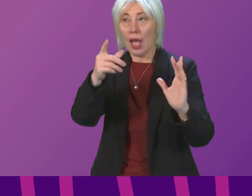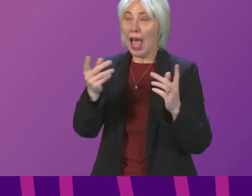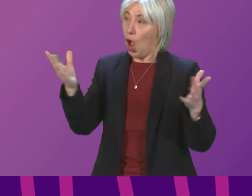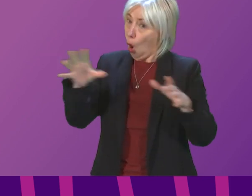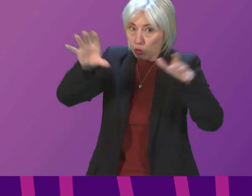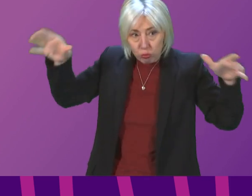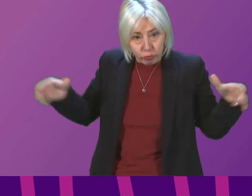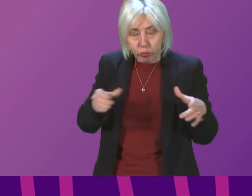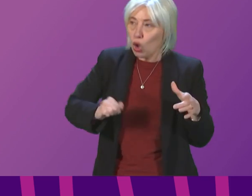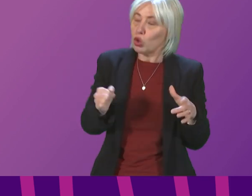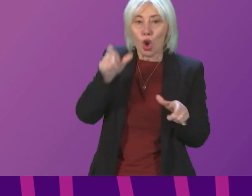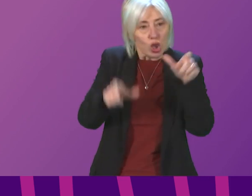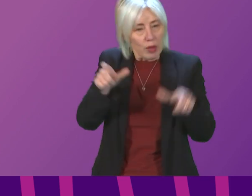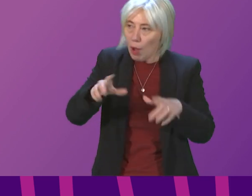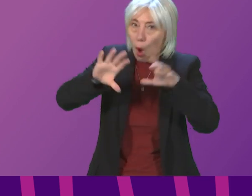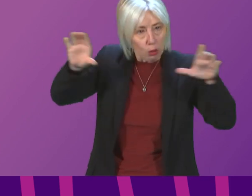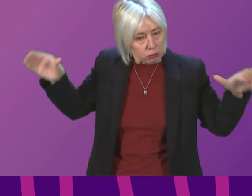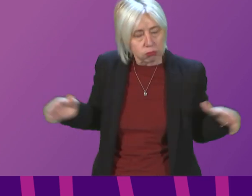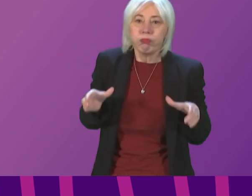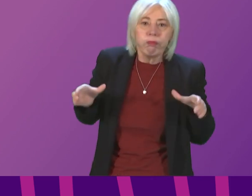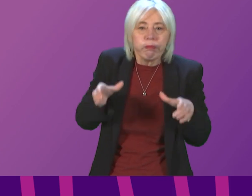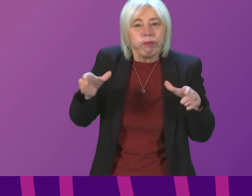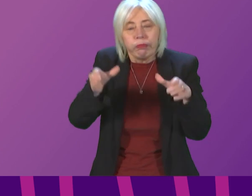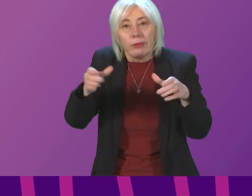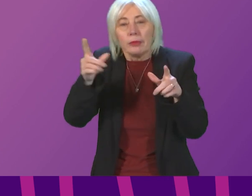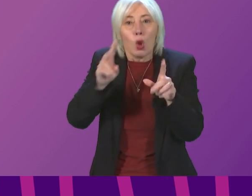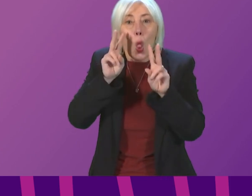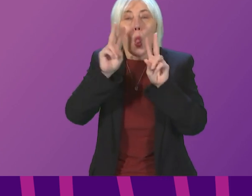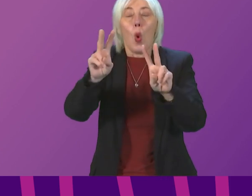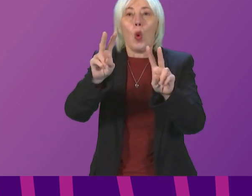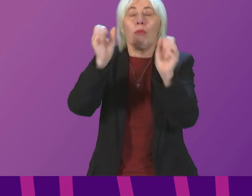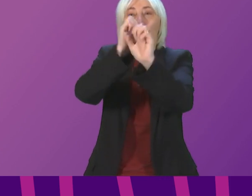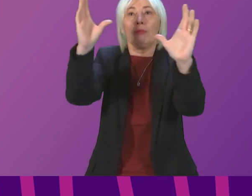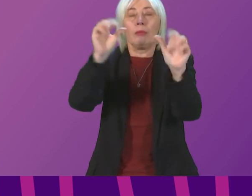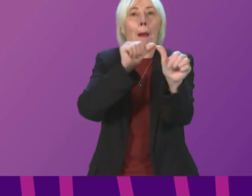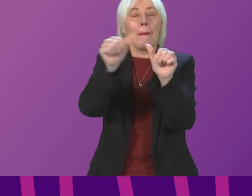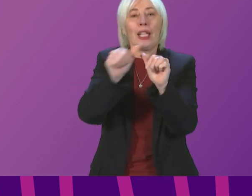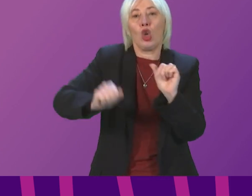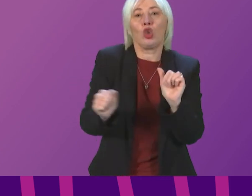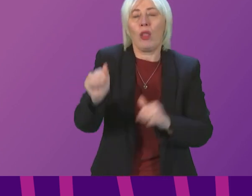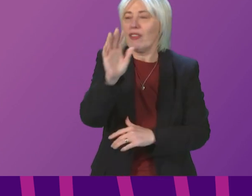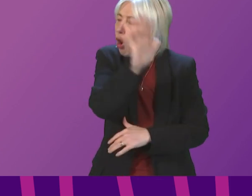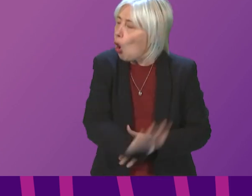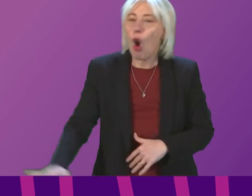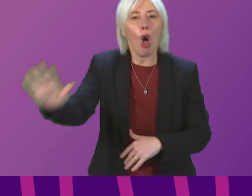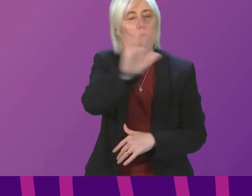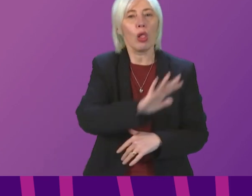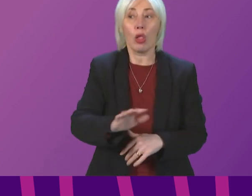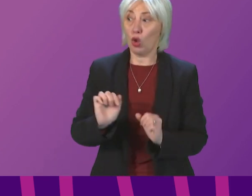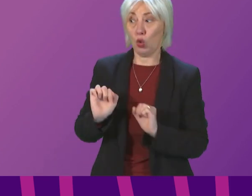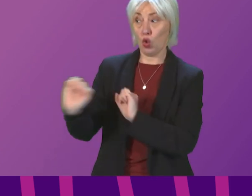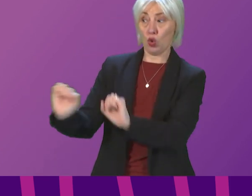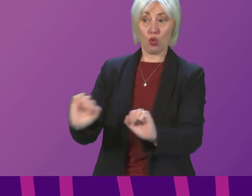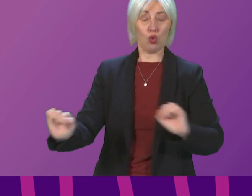towards the realization of a better Scotland for all. In other words, the task you